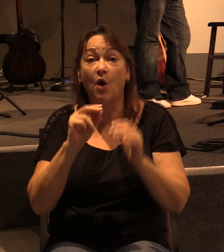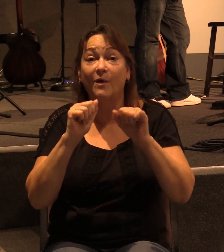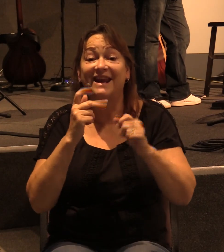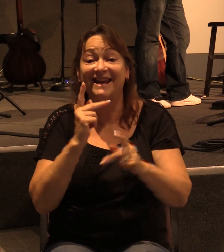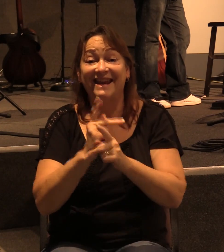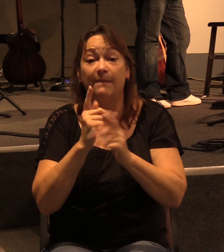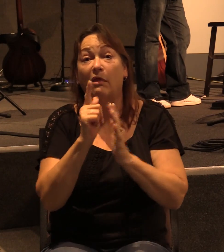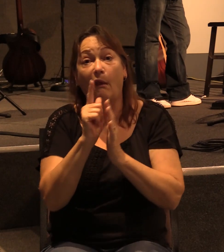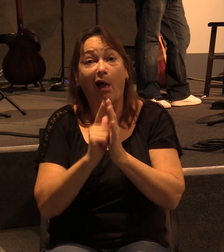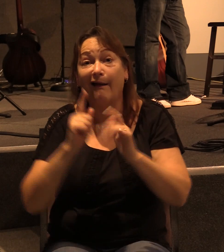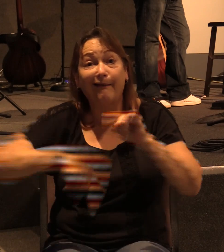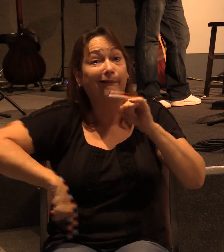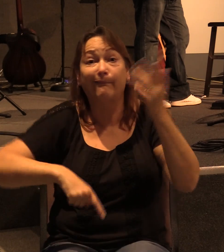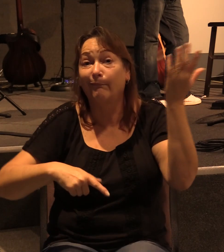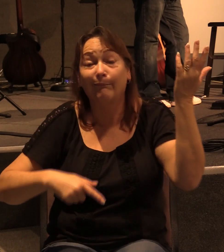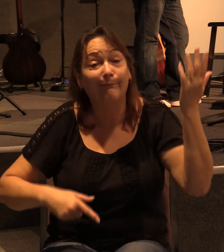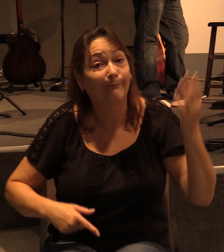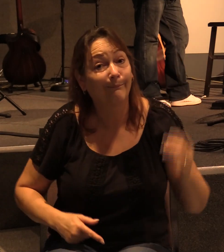could ever keep it.